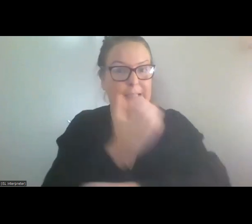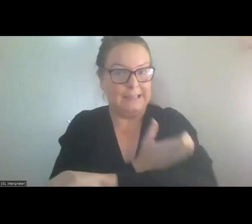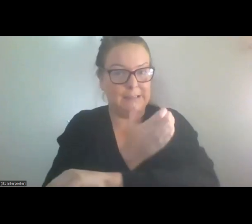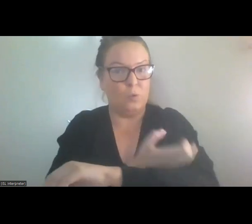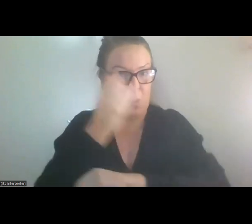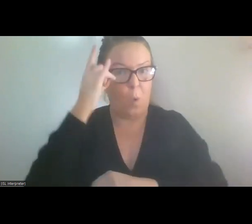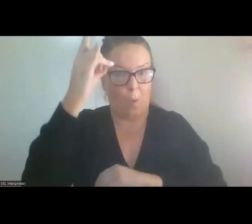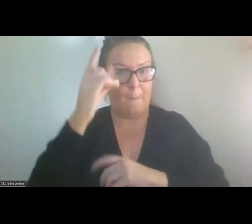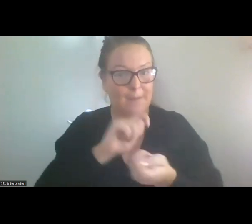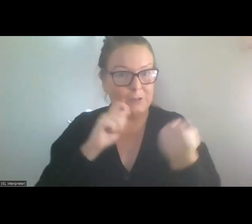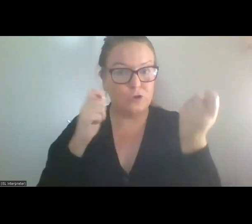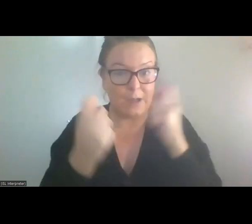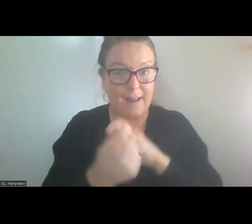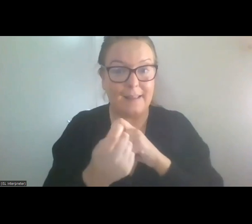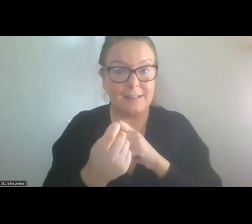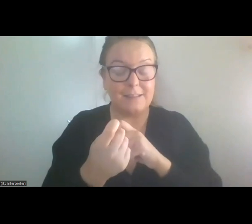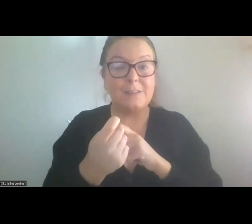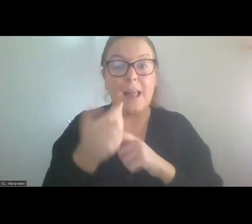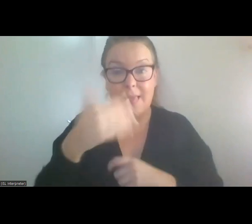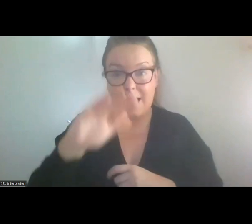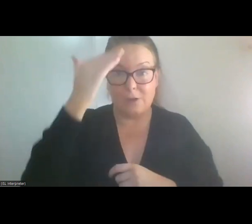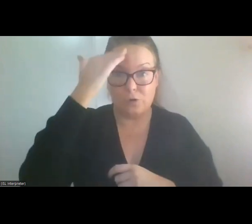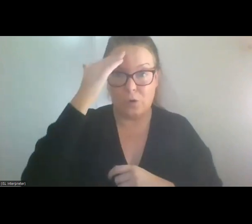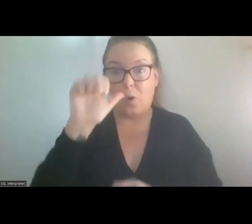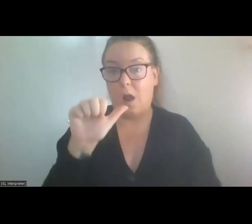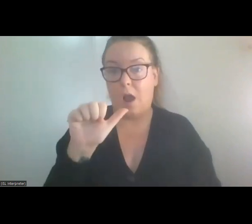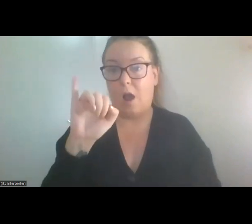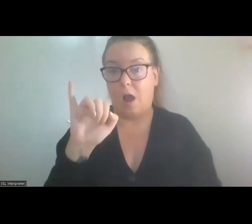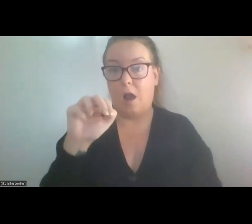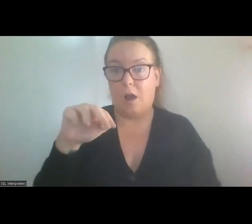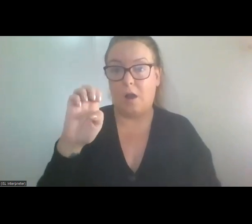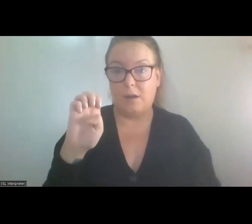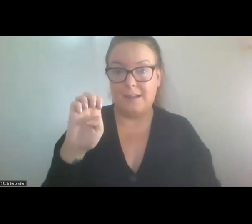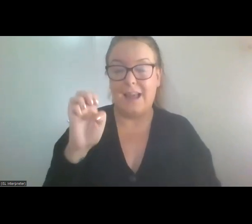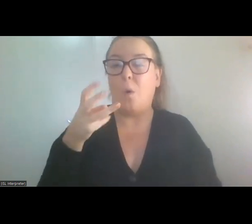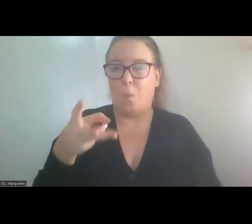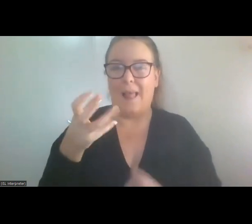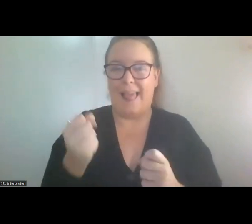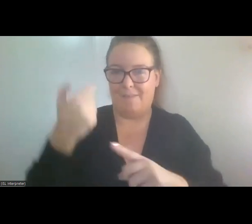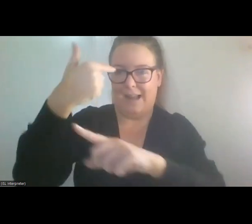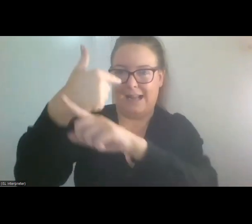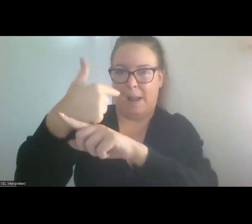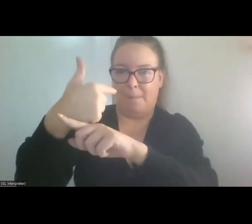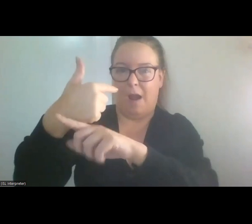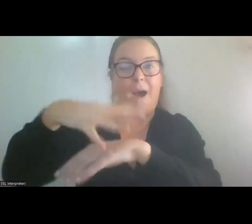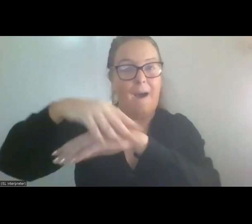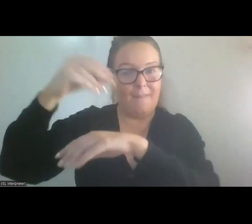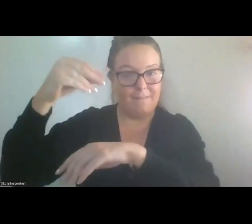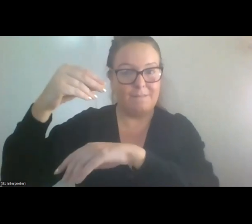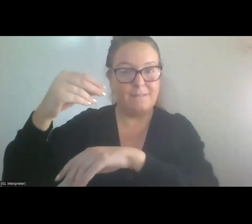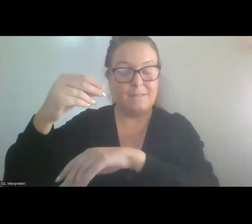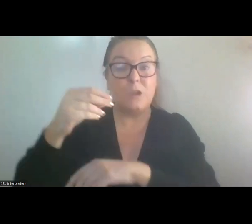and just to let you know, Anya will have her camera turned off for this session. So